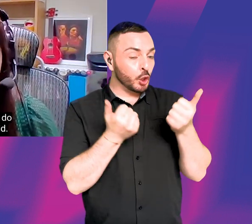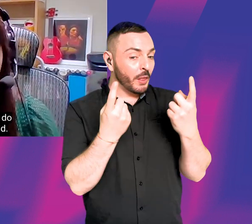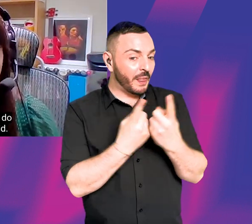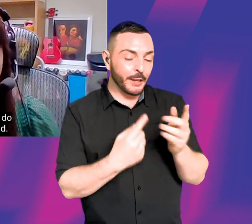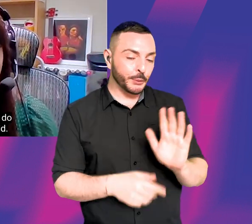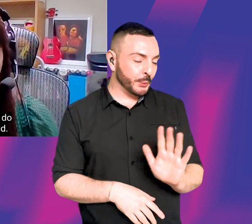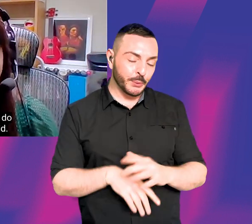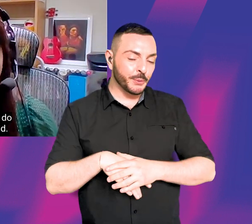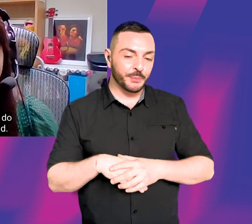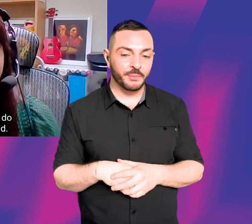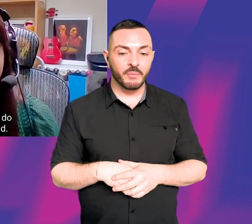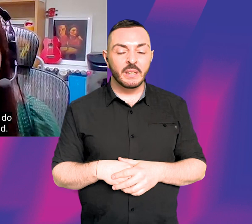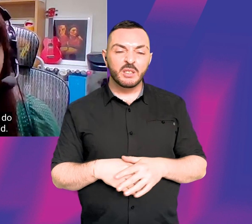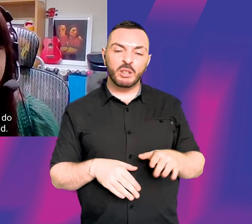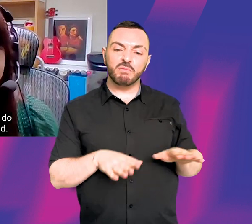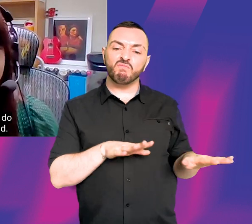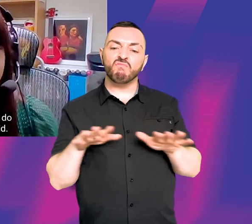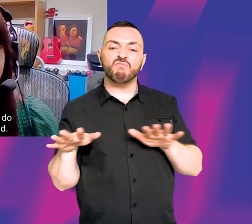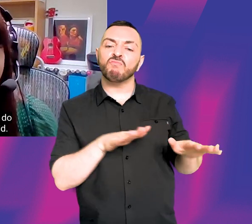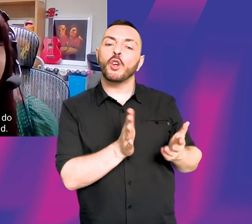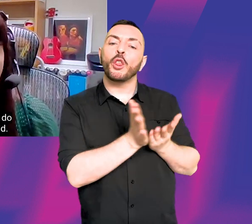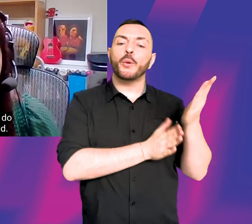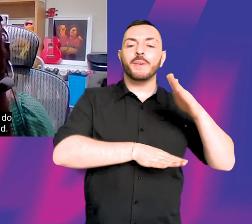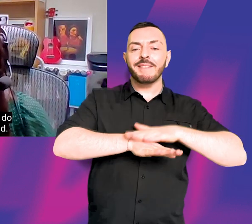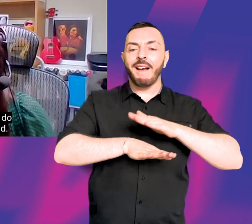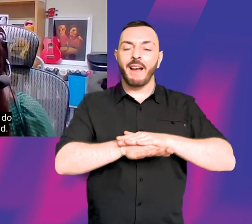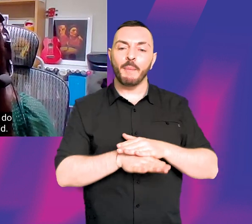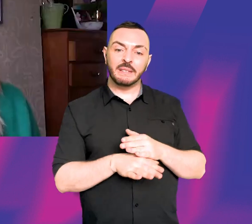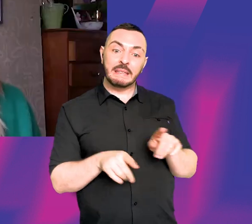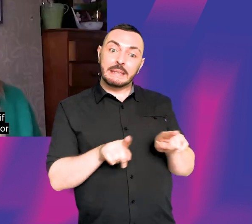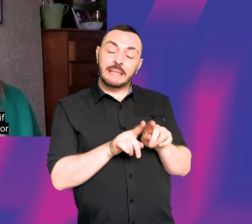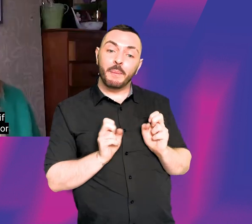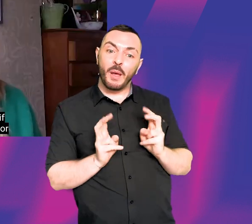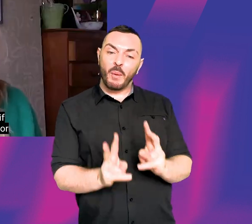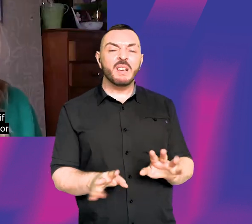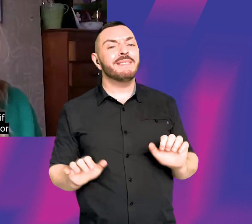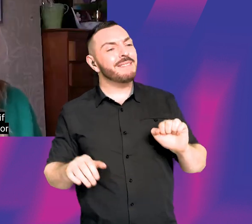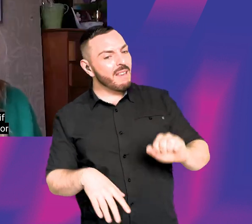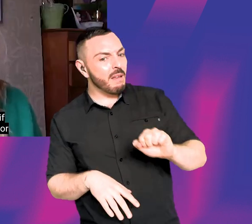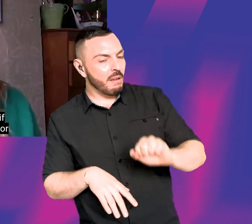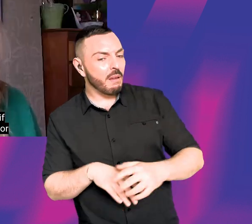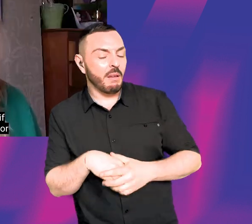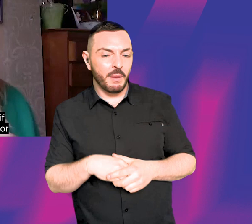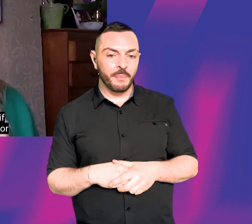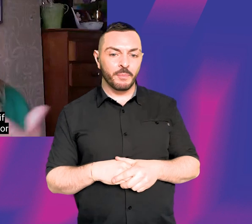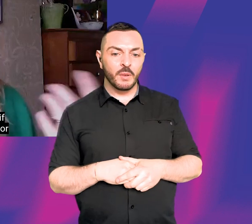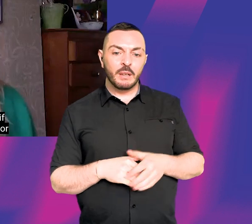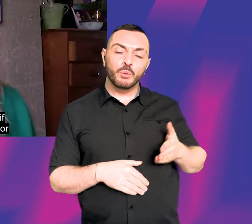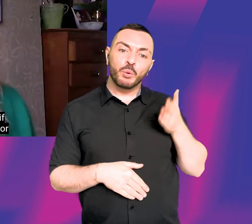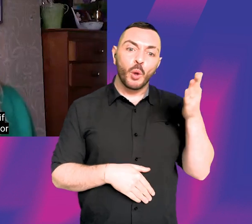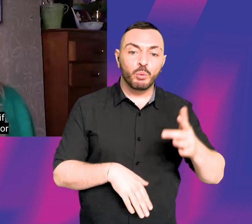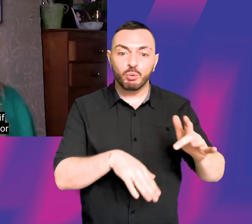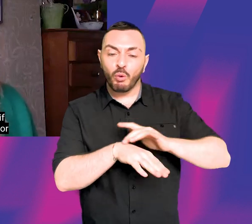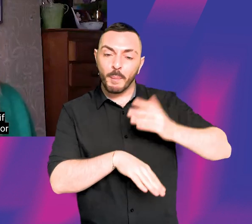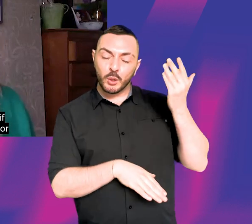themselves and not trying to perhaps do the sort of same pathway that you did. Yeah. think, you know, if you go to drama school or